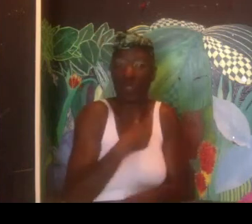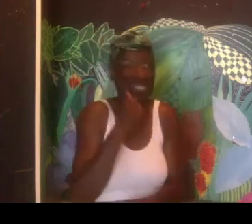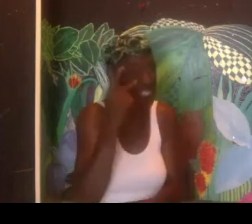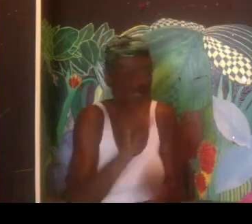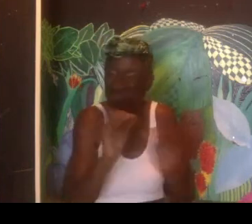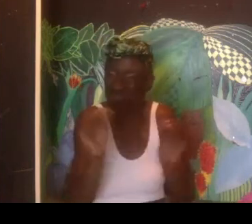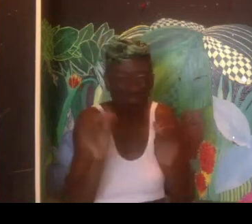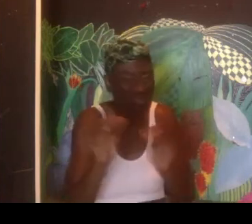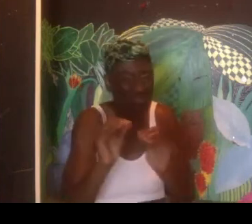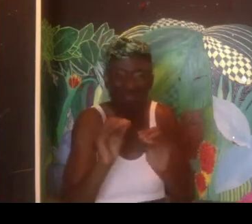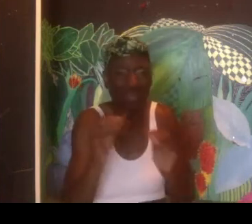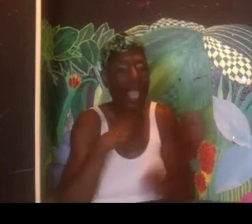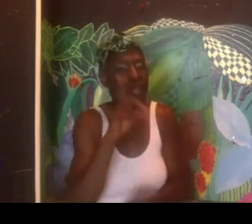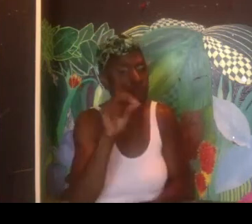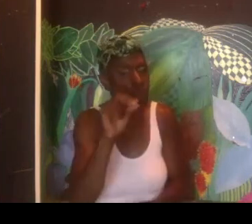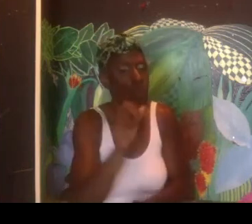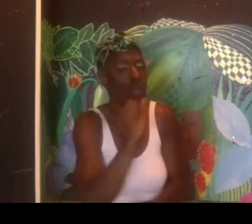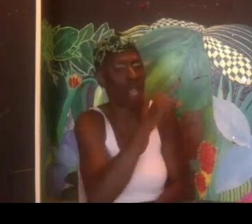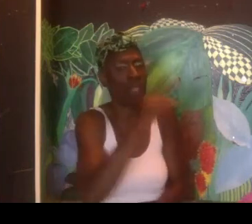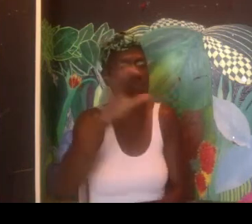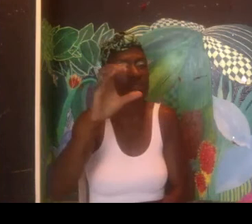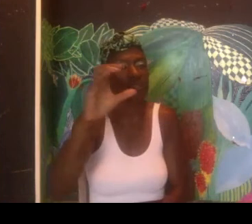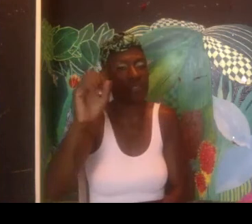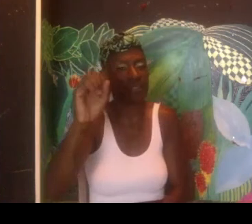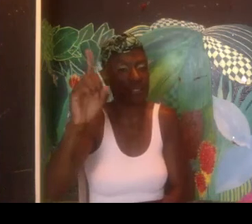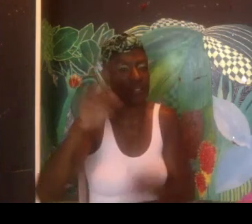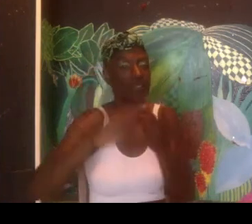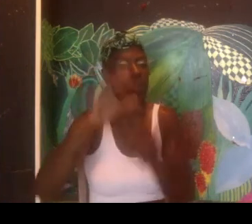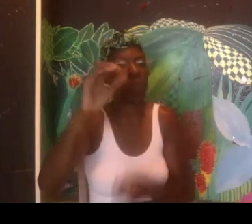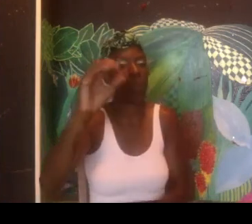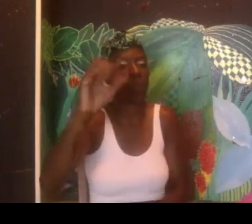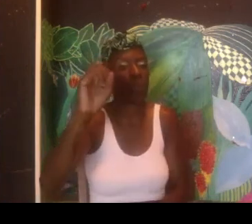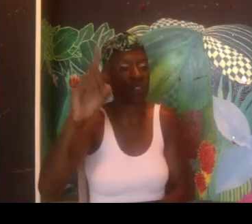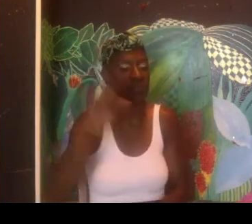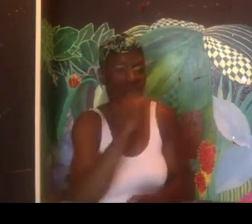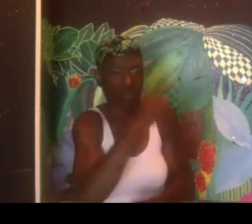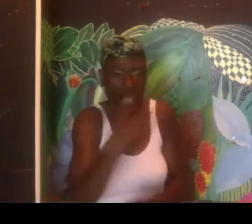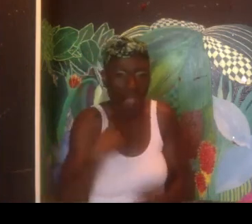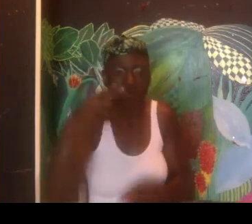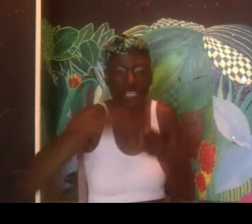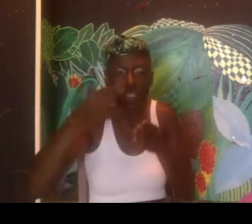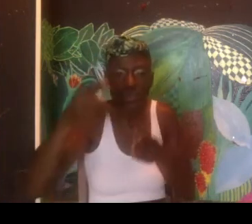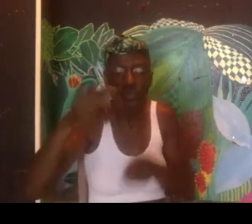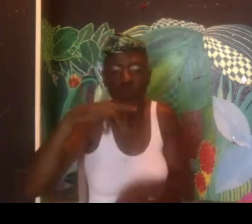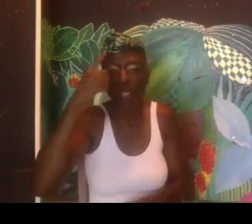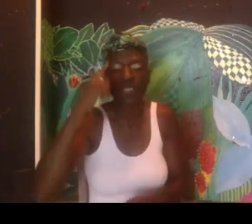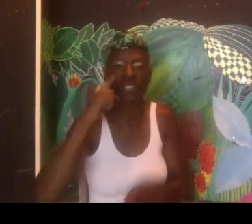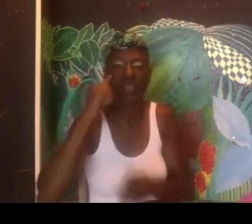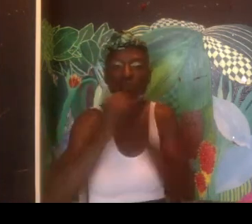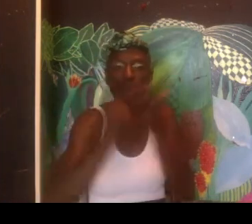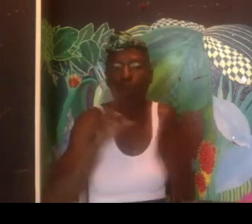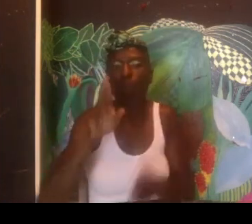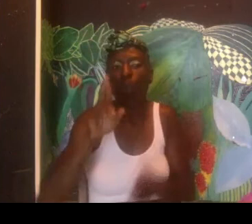started to see a lot more. And a lot of folks who are starting to enter that field. So I talked to